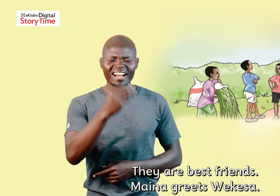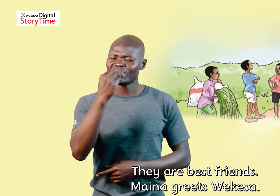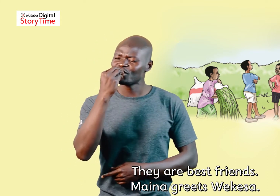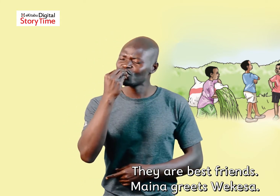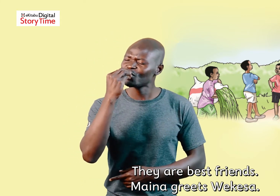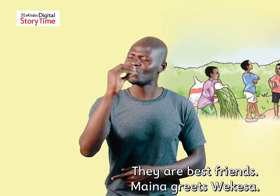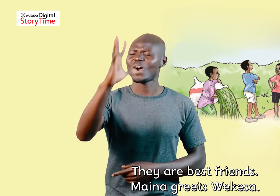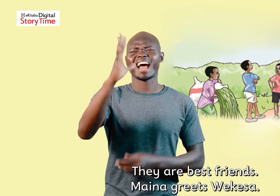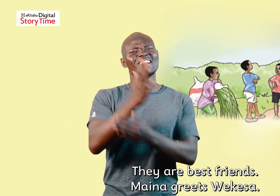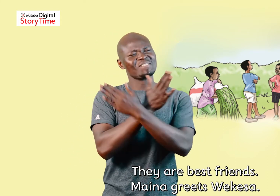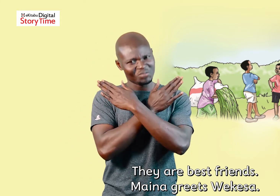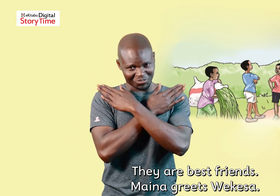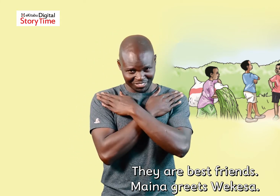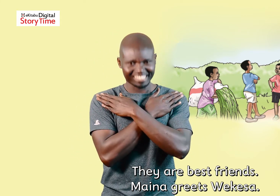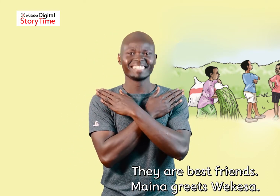They are best friends